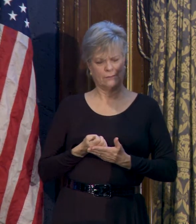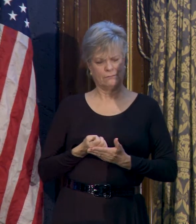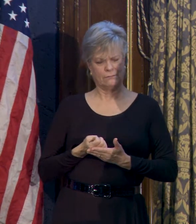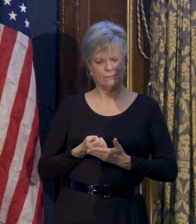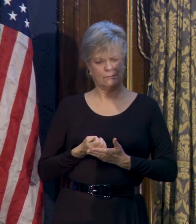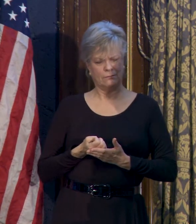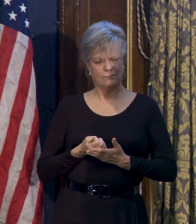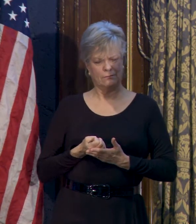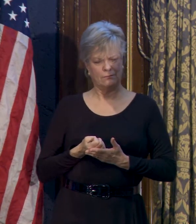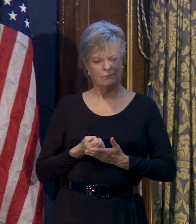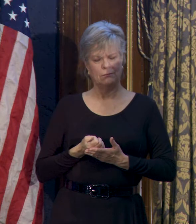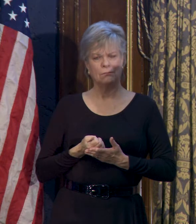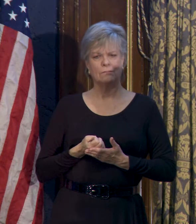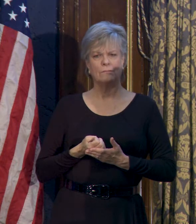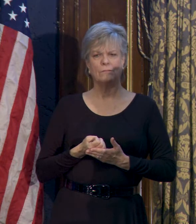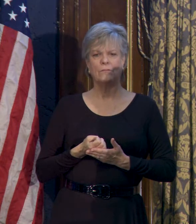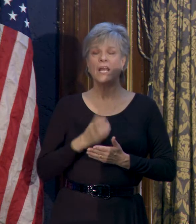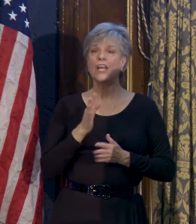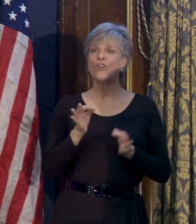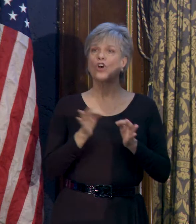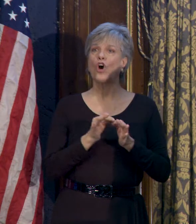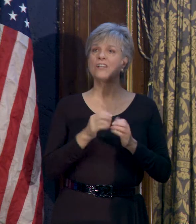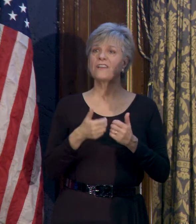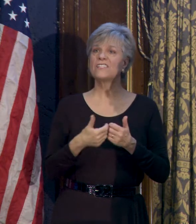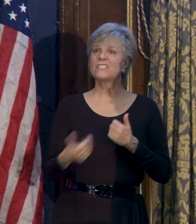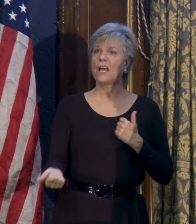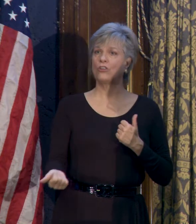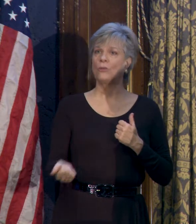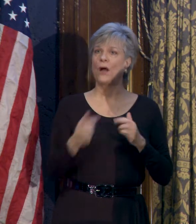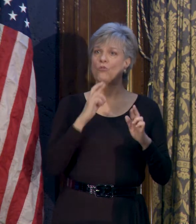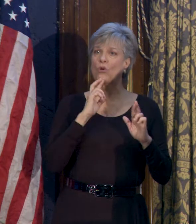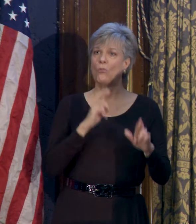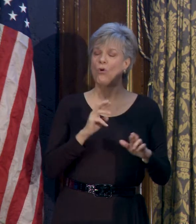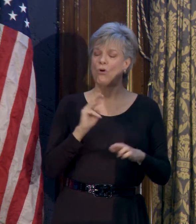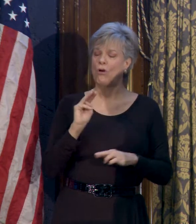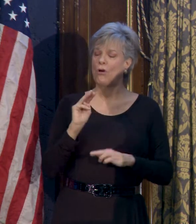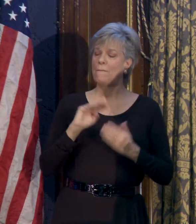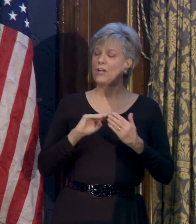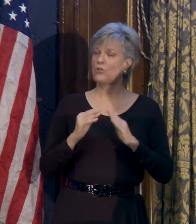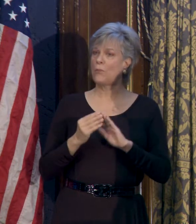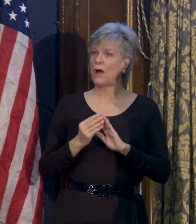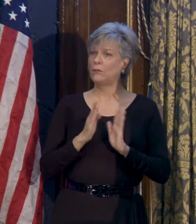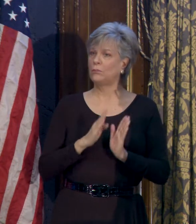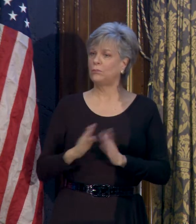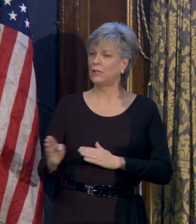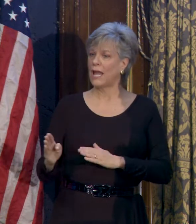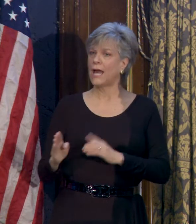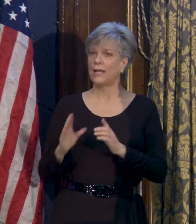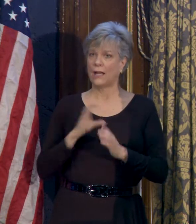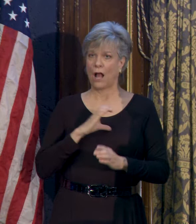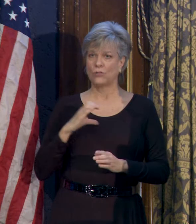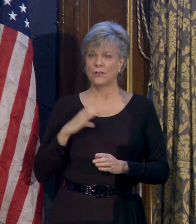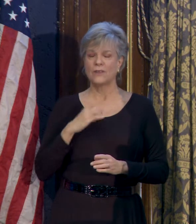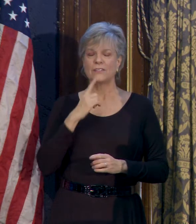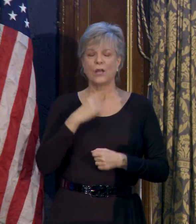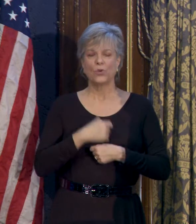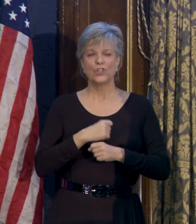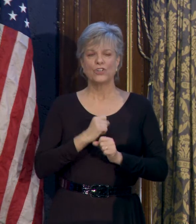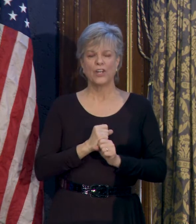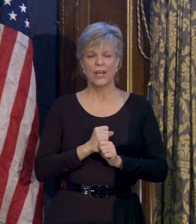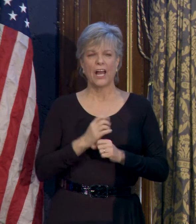In their Cost of Segregation Report, the Metropolitan Planning Council estimated that we would generate an additional